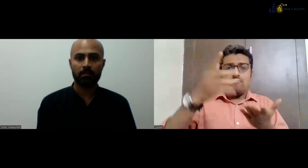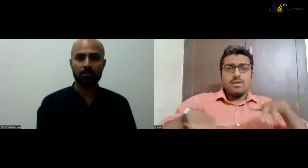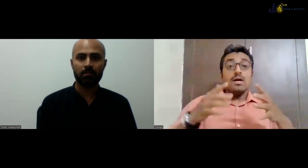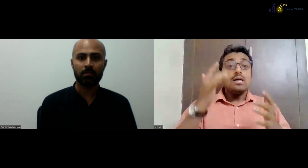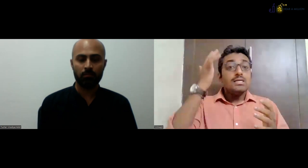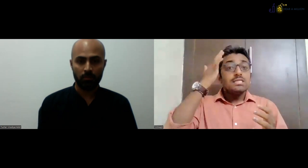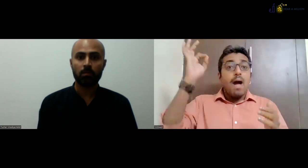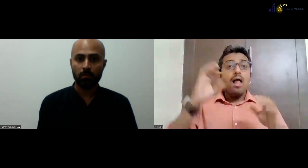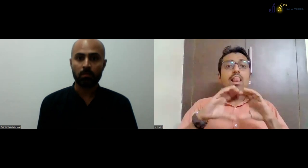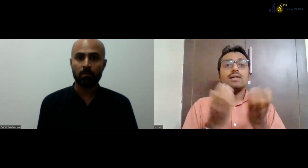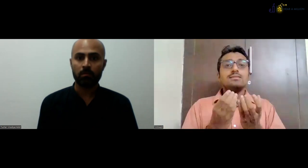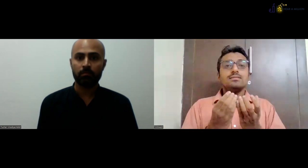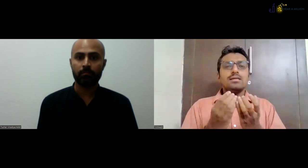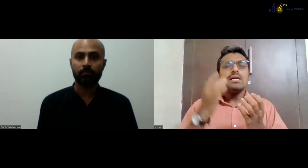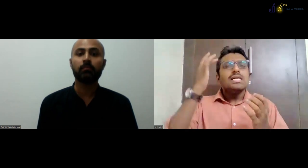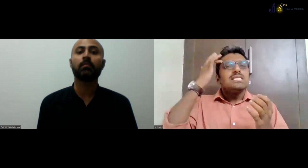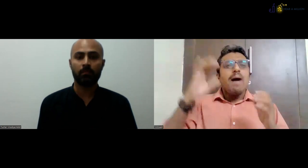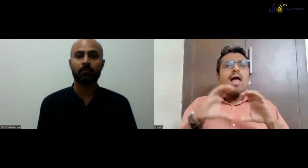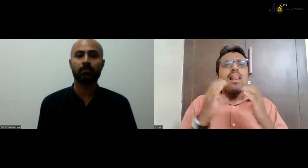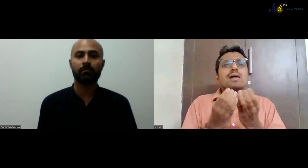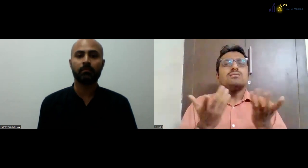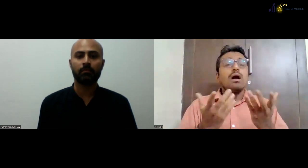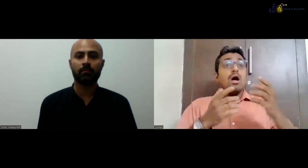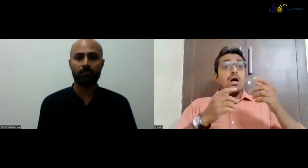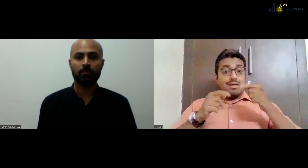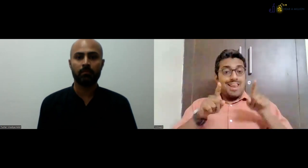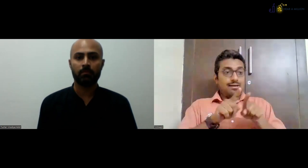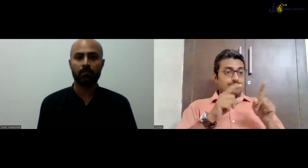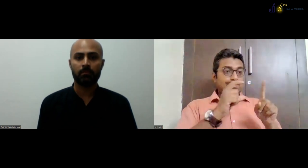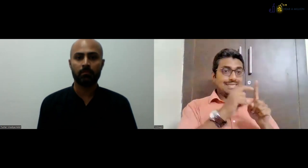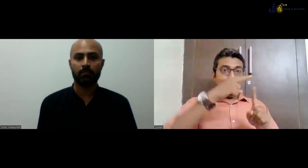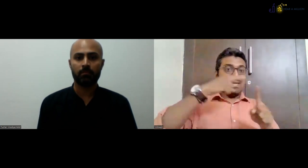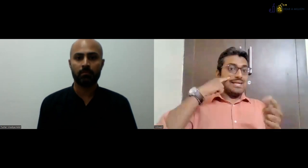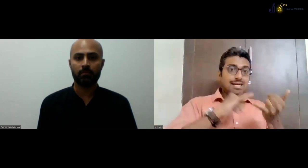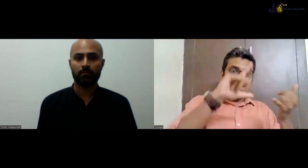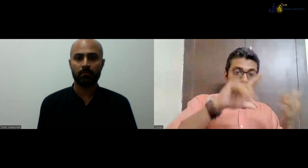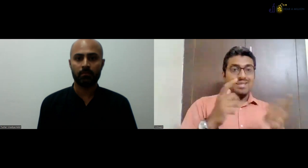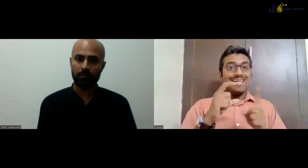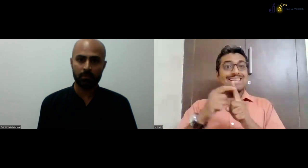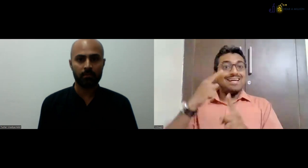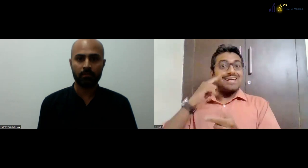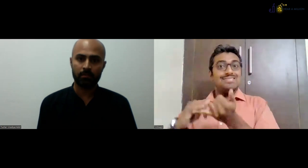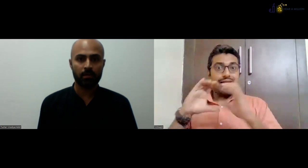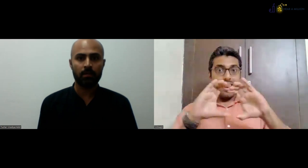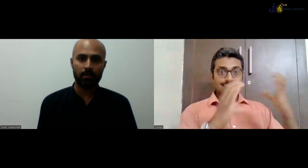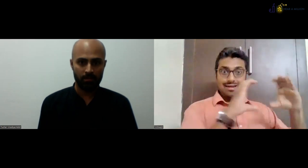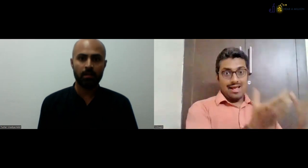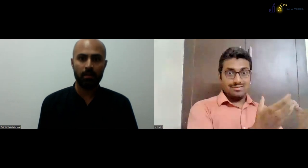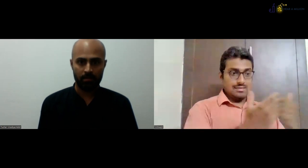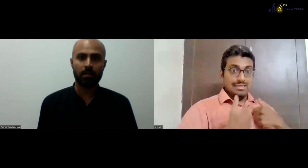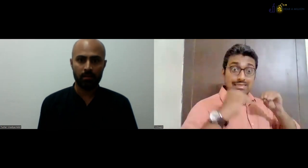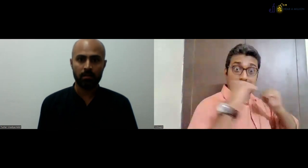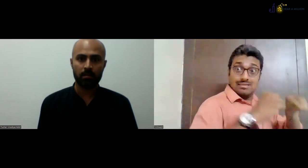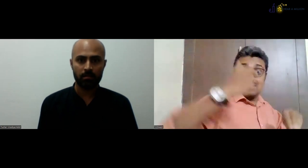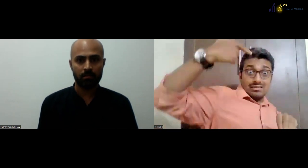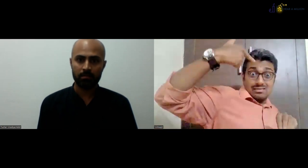material. So right now we, it got, it got approved and we are thinking about the smart classes. We're in DTISM